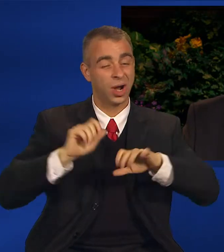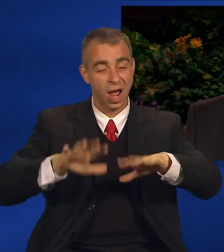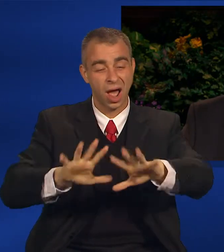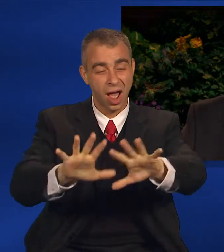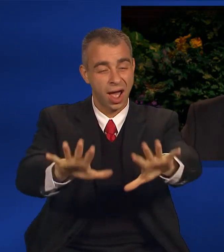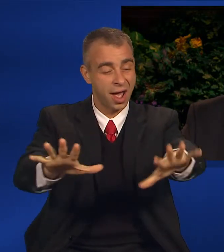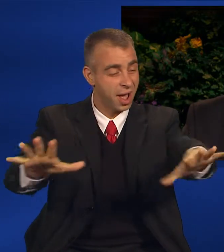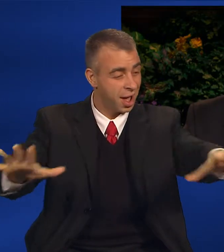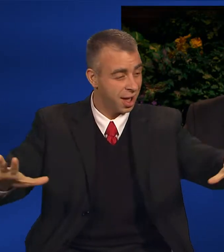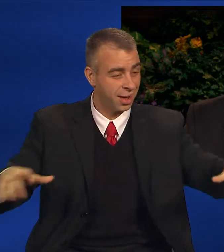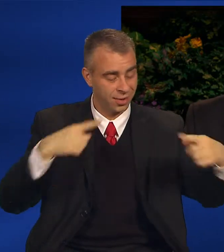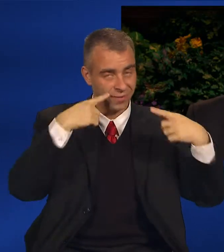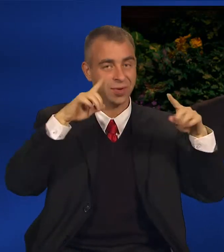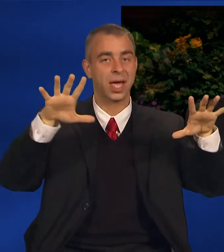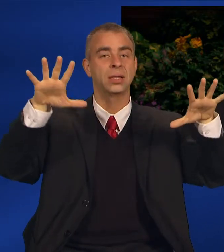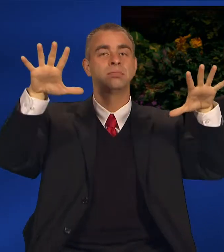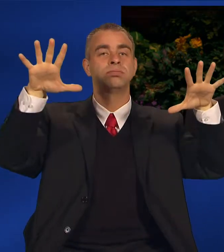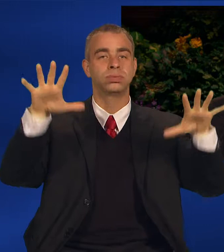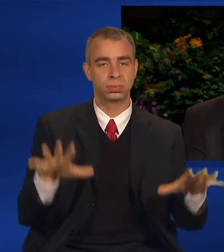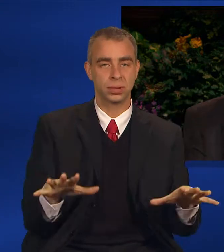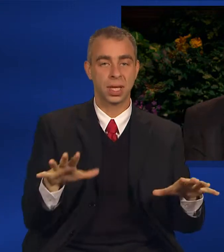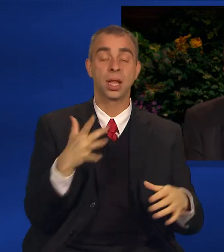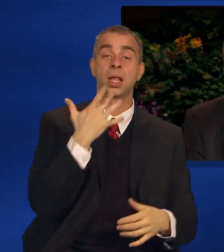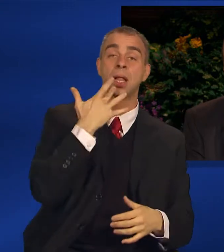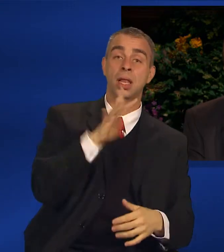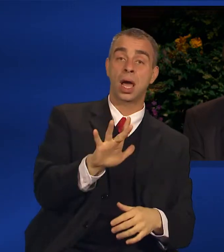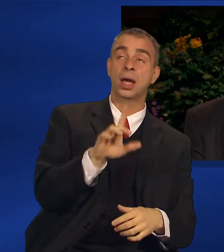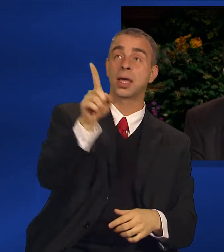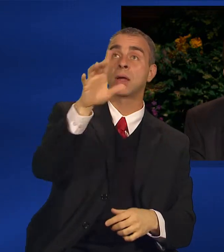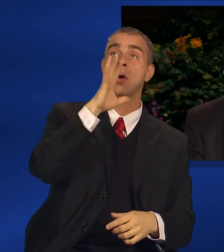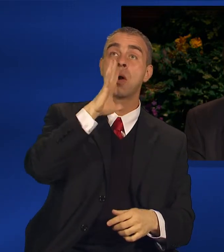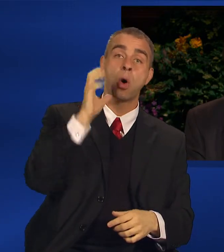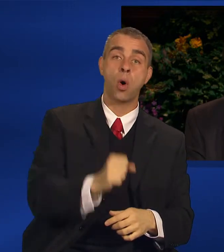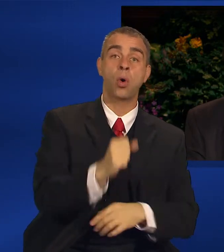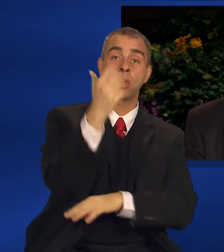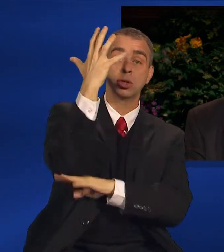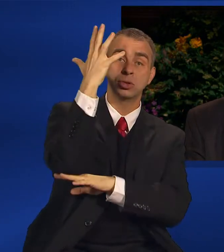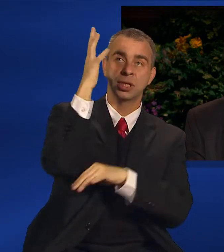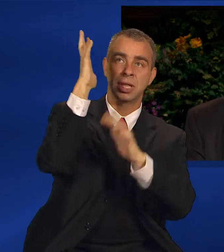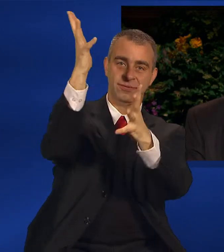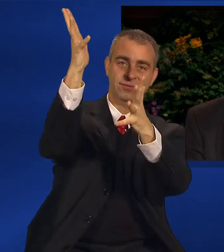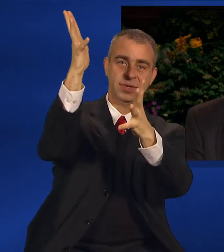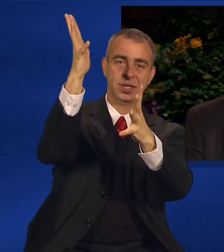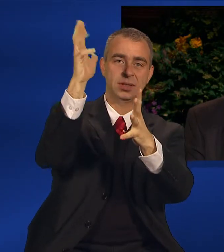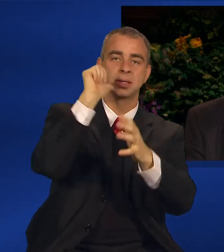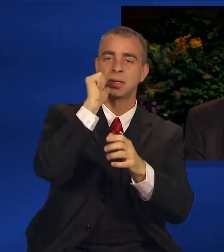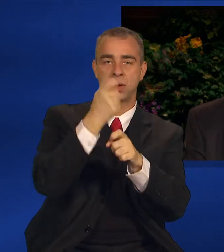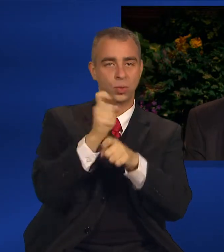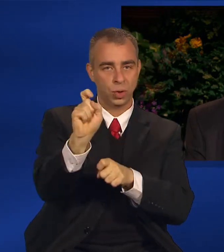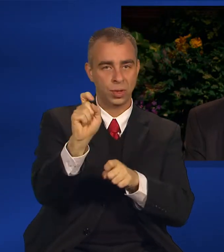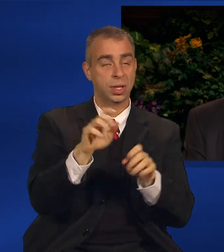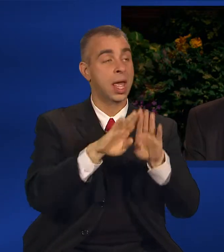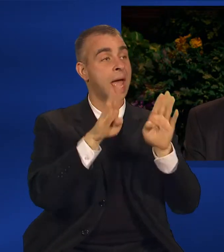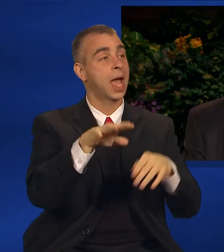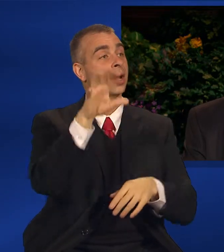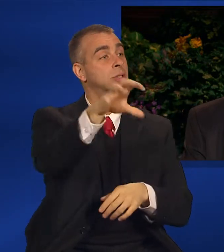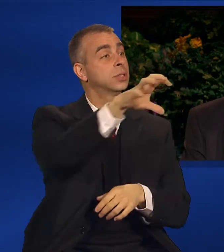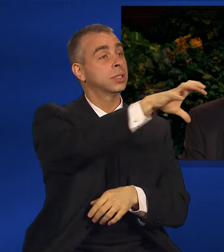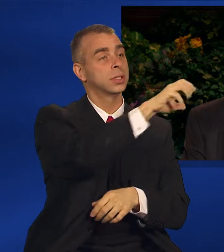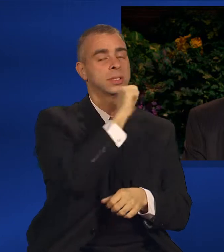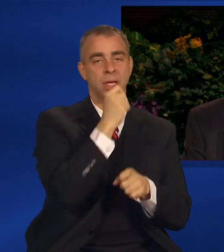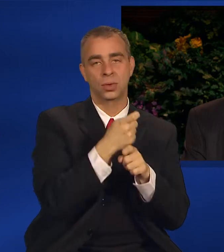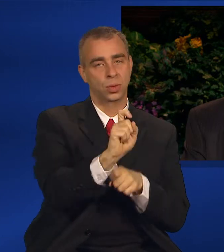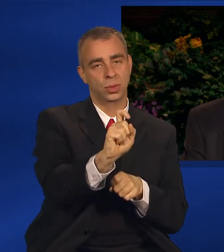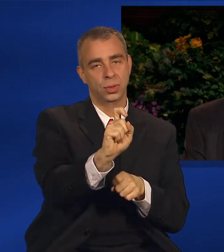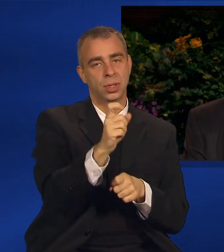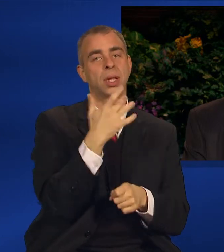smothered. The ages-old pine trees had been saved, as were the homes the flames would